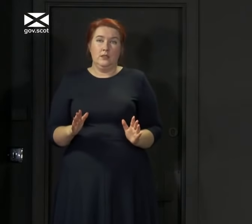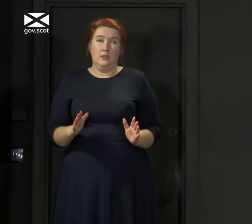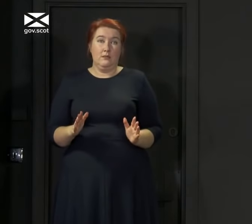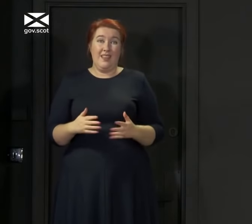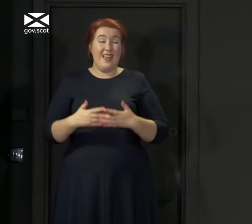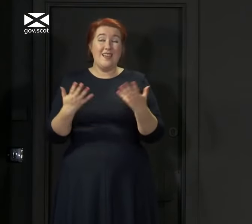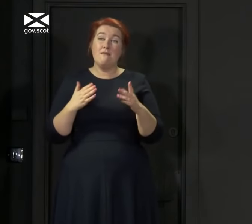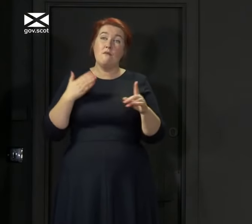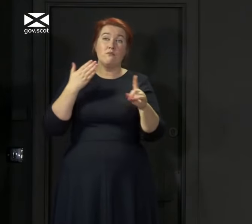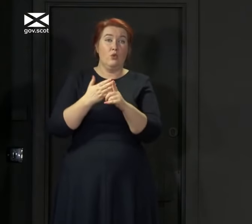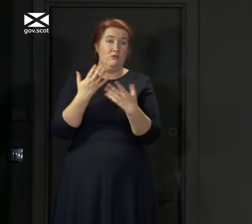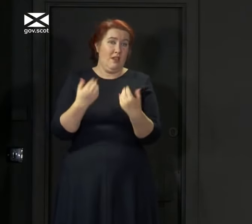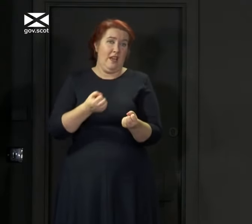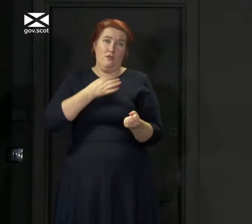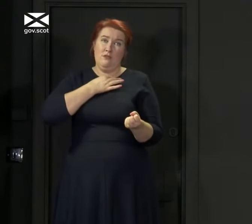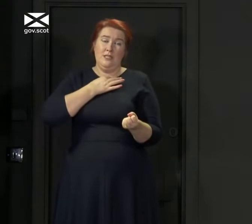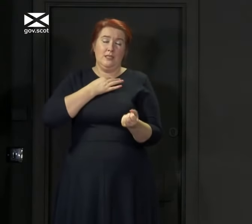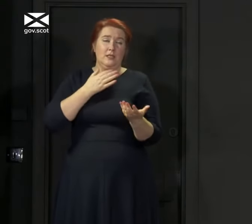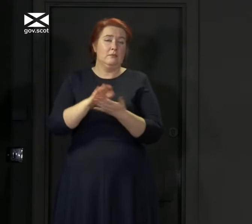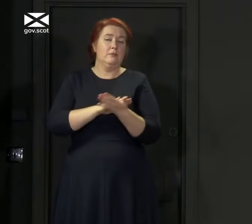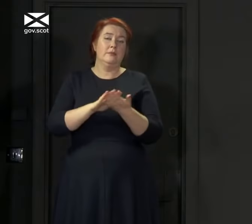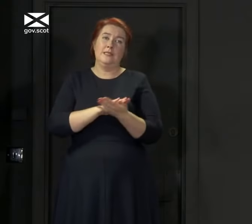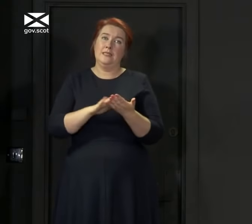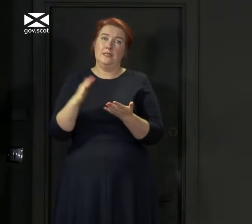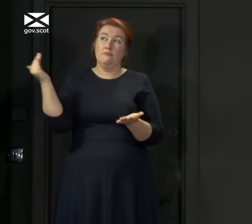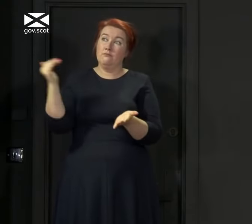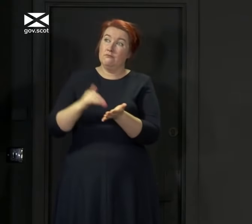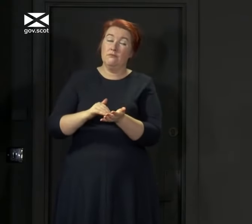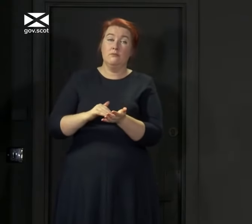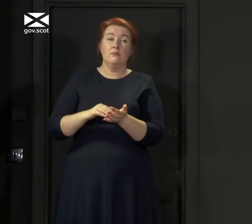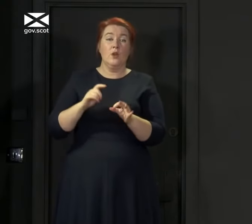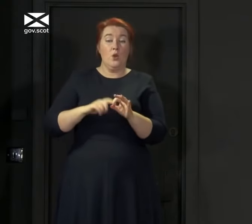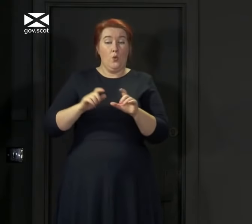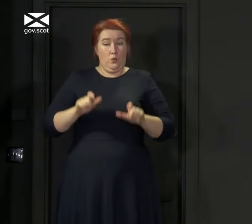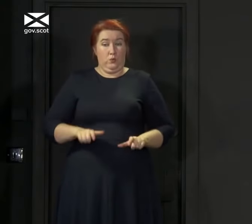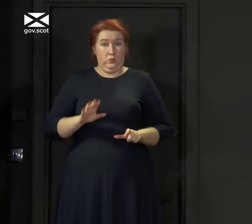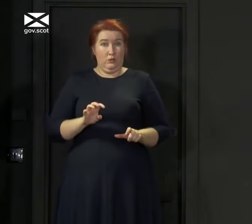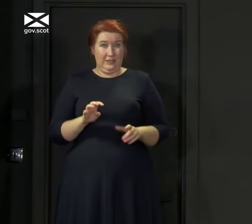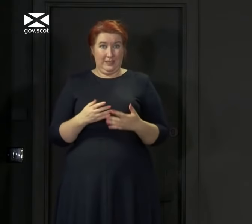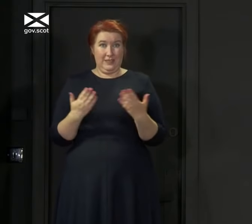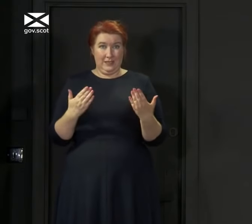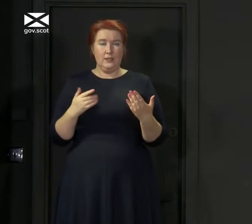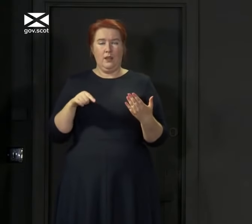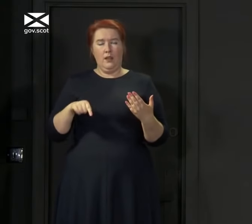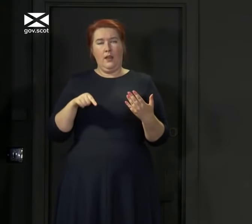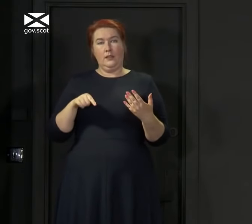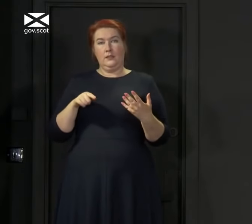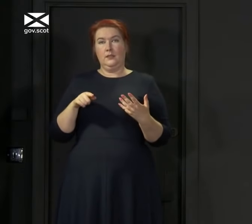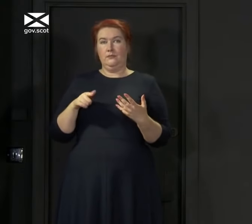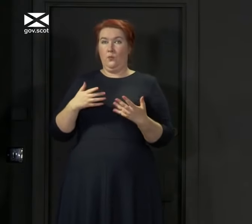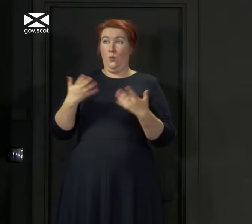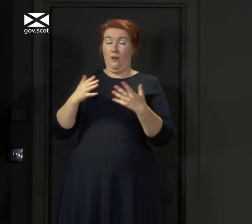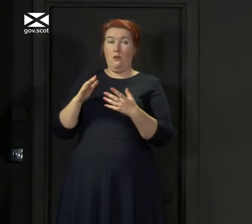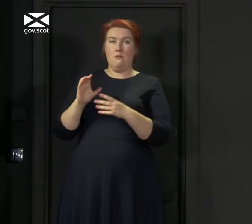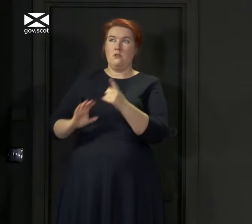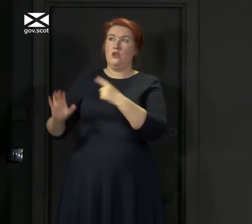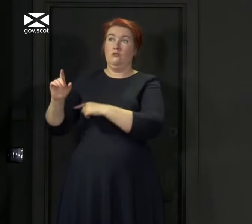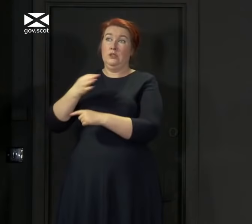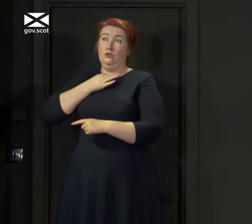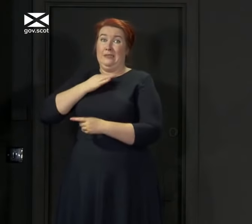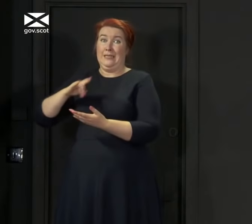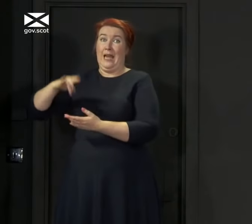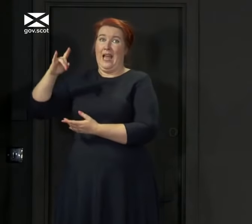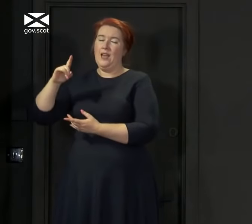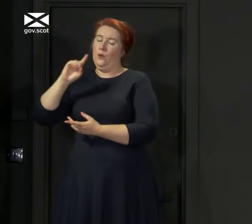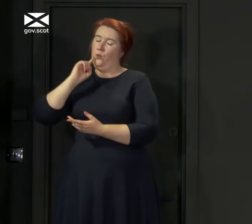approach that would, would be like that. So quarantine is essential for countries where we deem the risk is higher. And we'll continue to take those decisions in a way